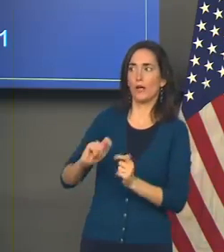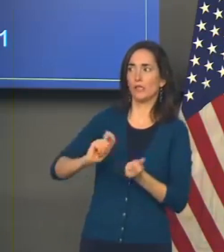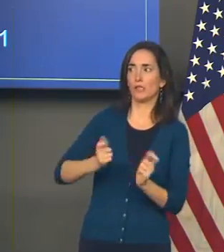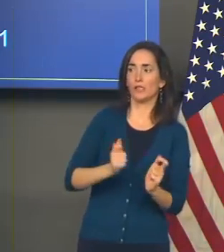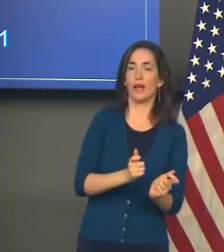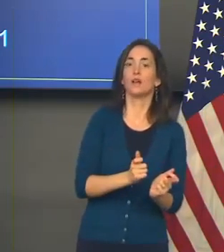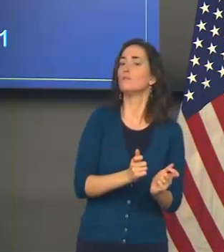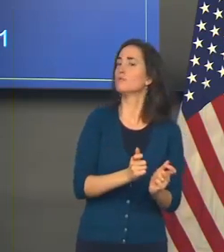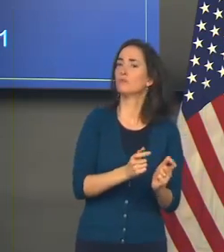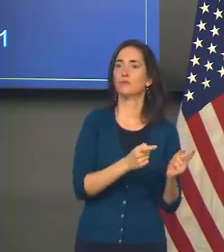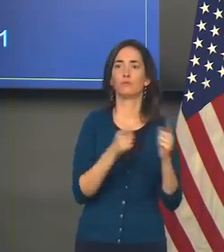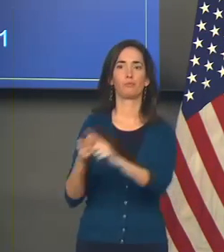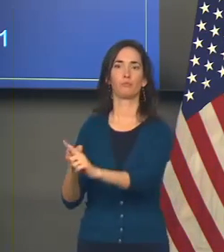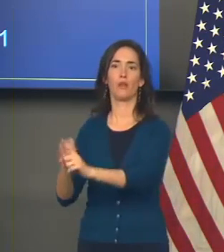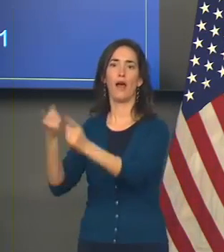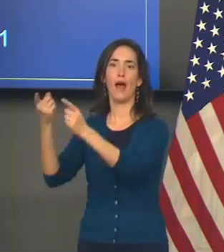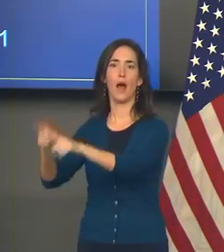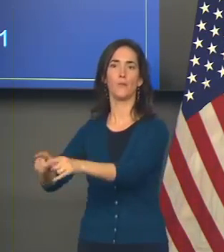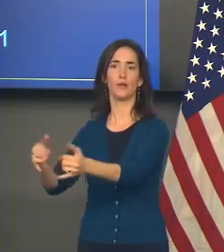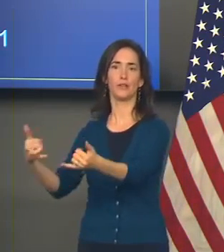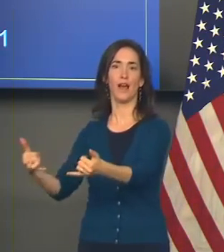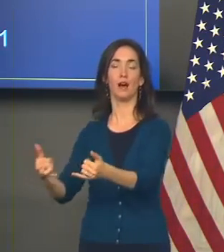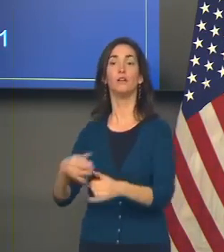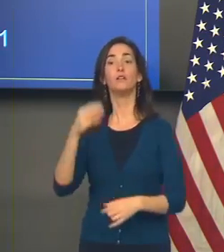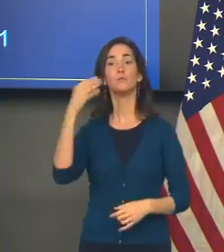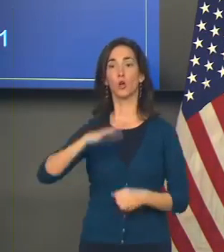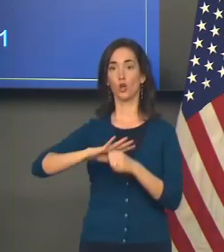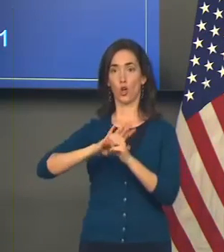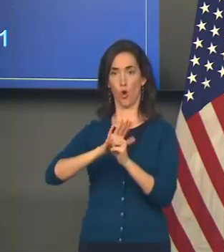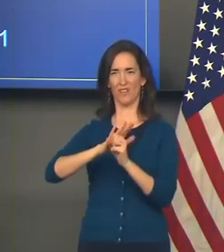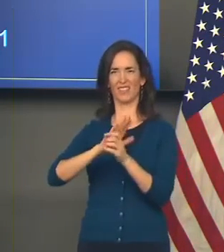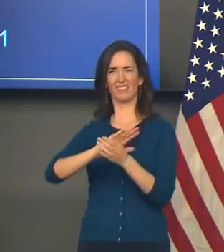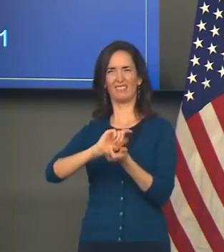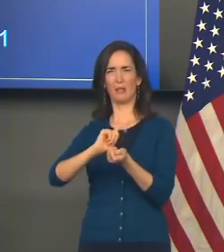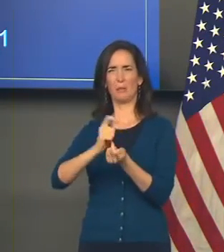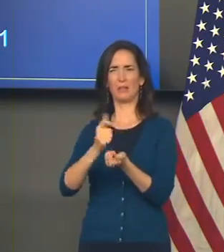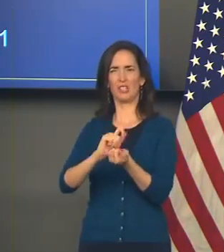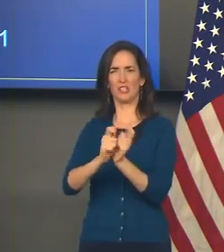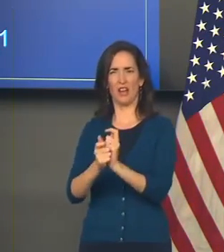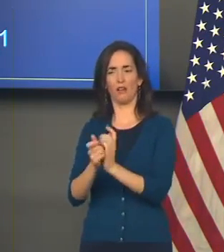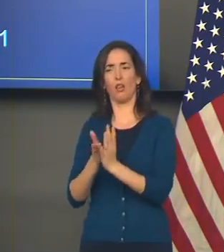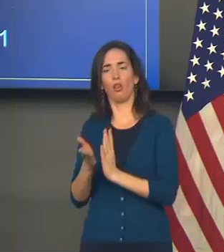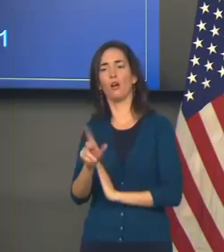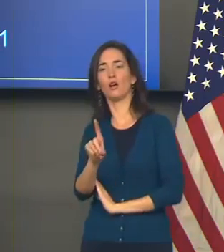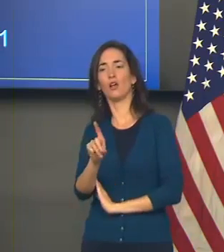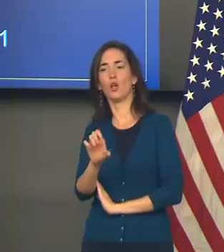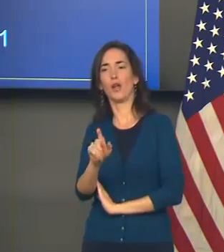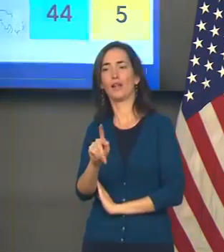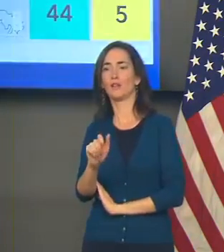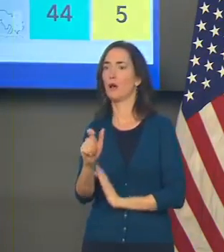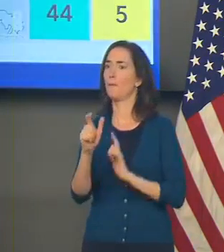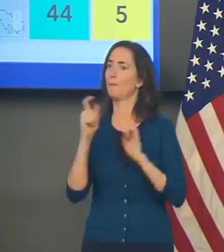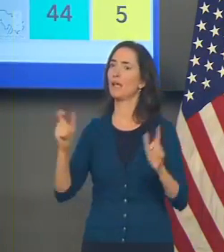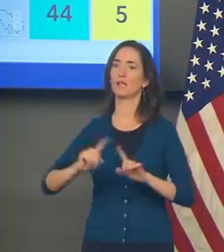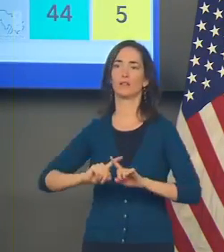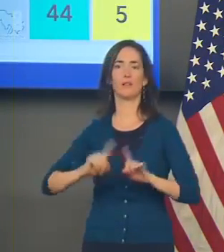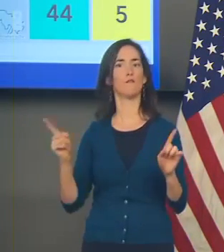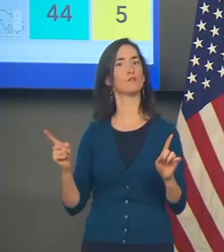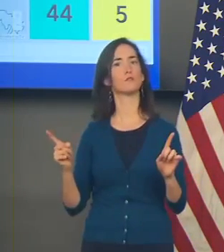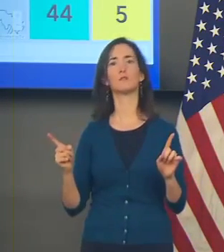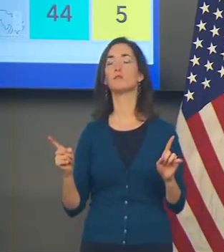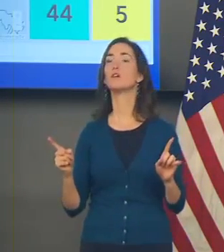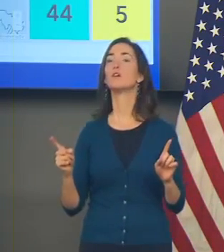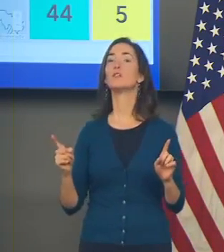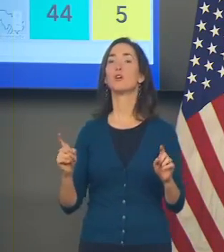simply, the Delta variant is an absolute game changer, superimposed as it is in Louisiana on a state that